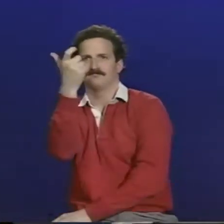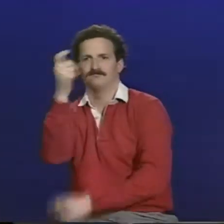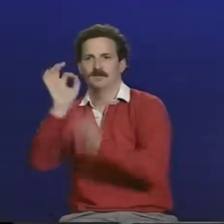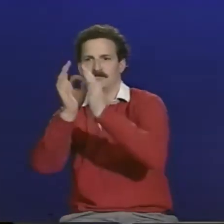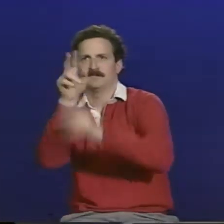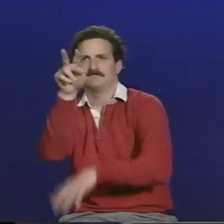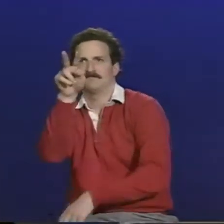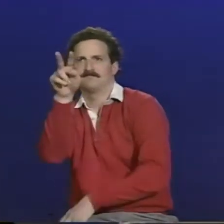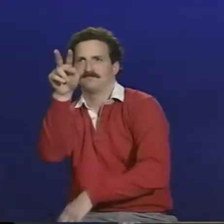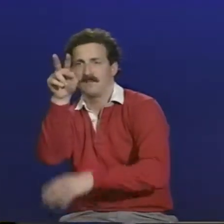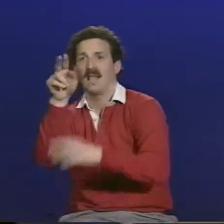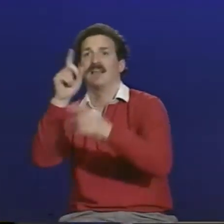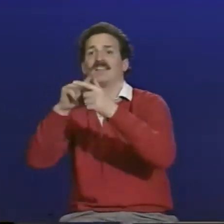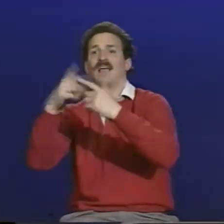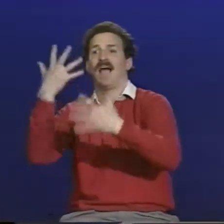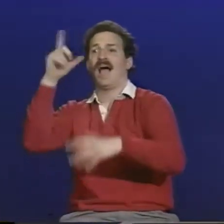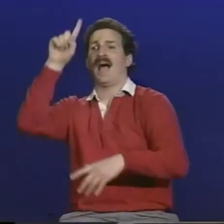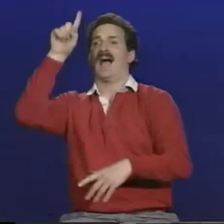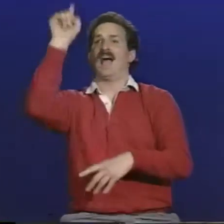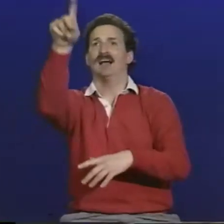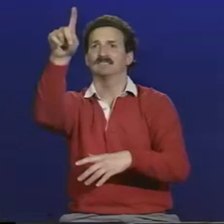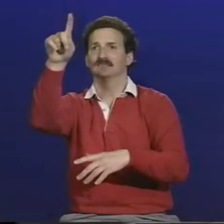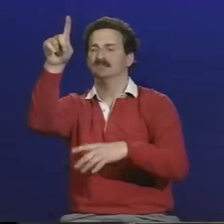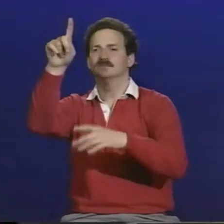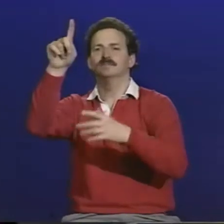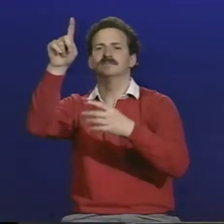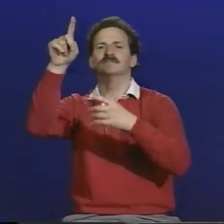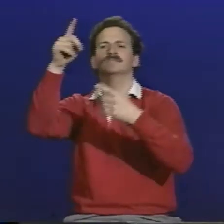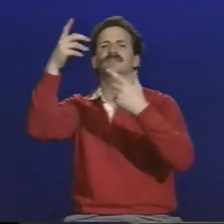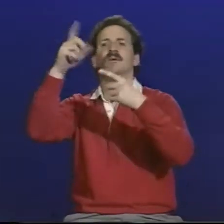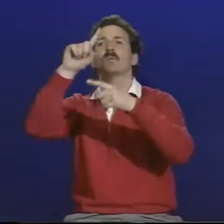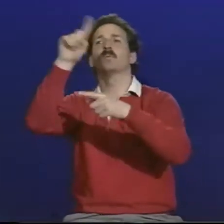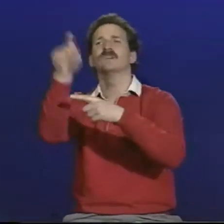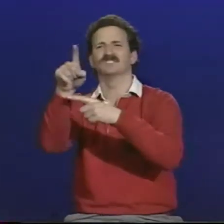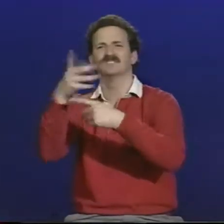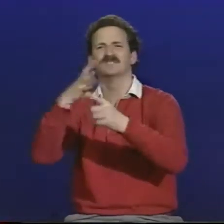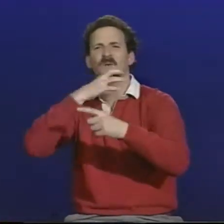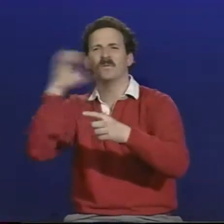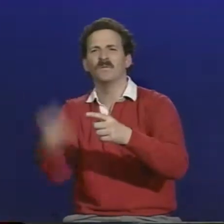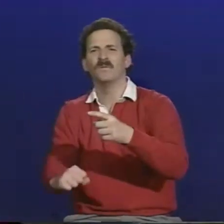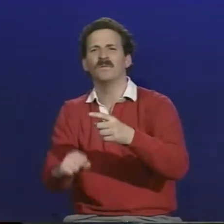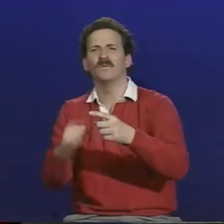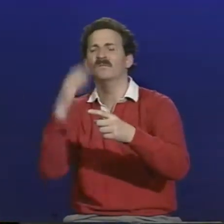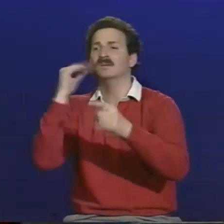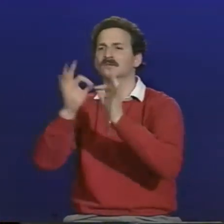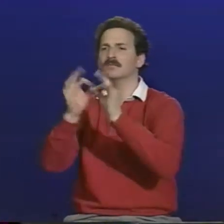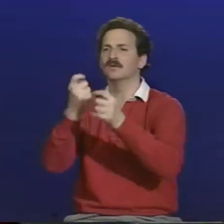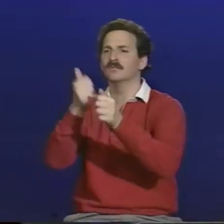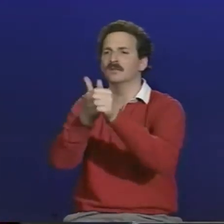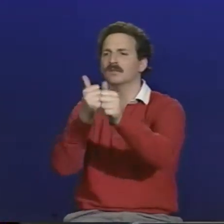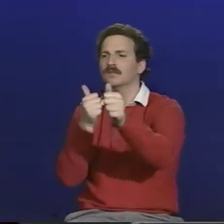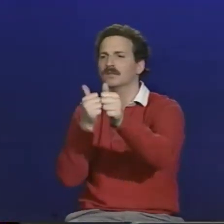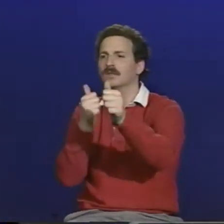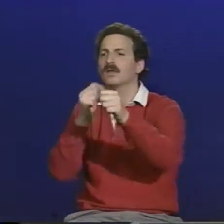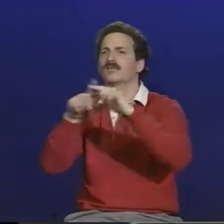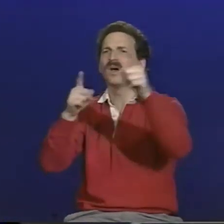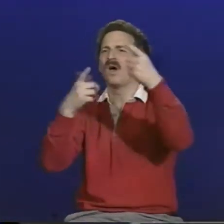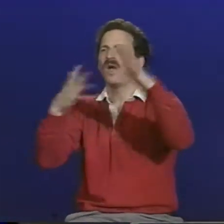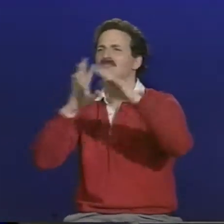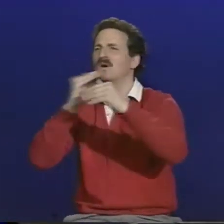programs, would sit there and watch the interpreter. And by the time the deaf person asked a question, if he had one, it would be a little bit old because of the